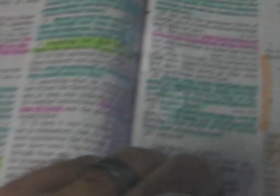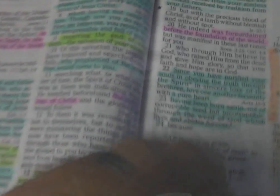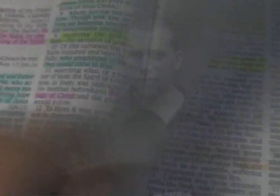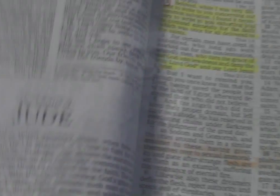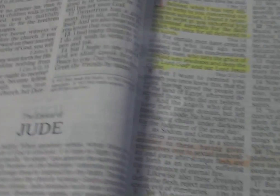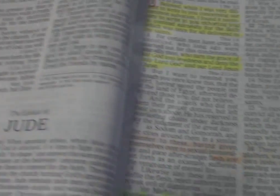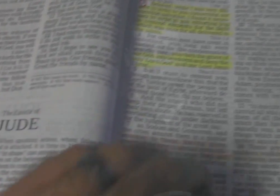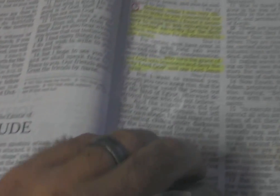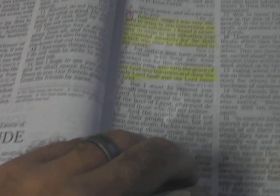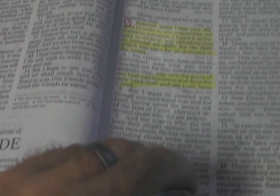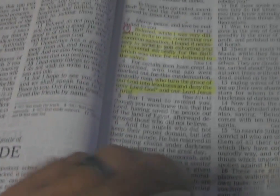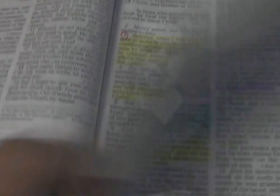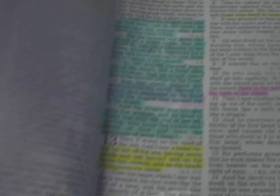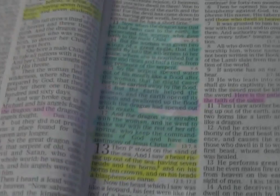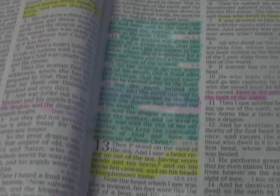which are contained in this Holy Bible.